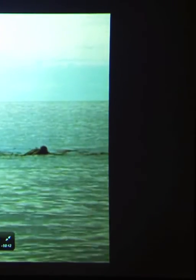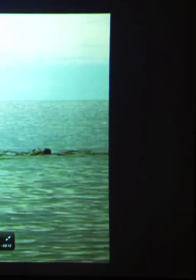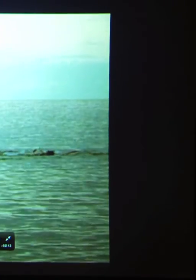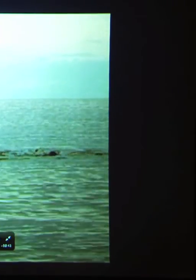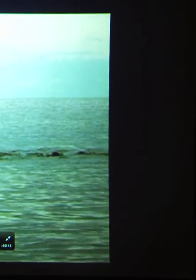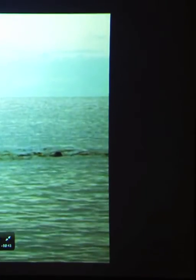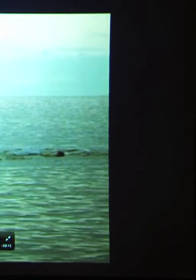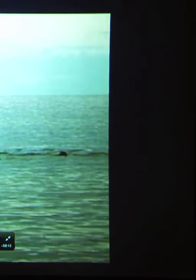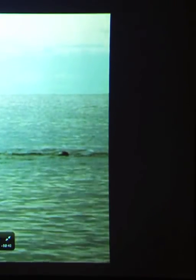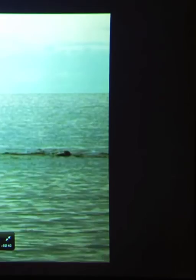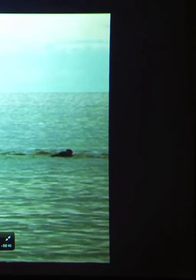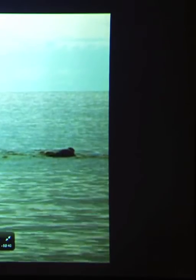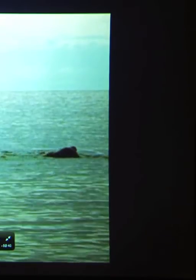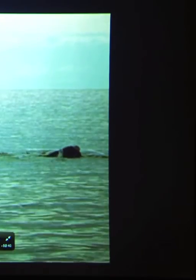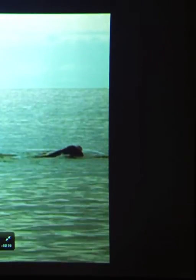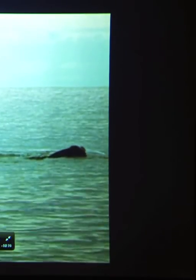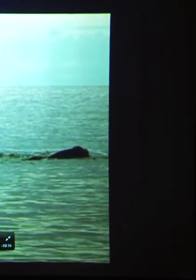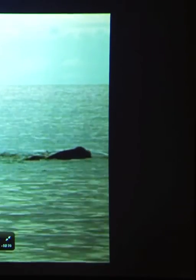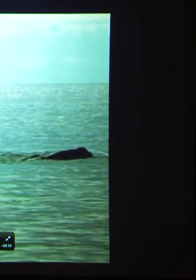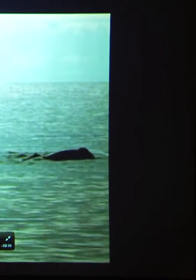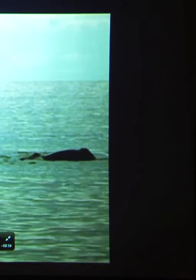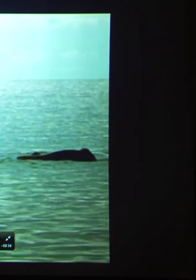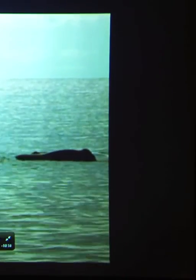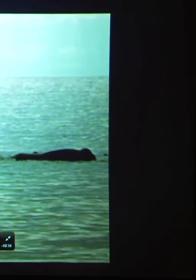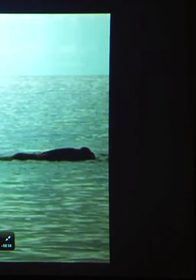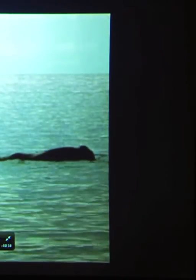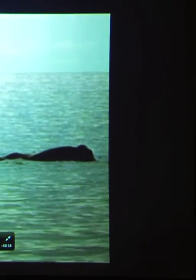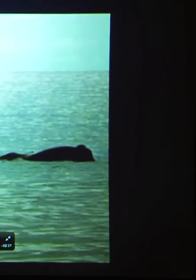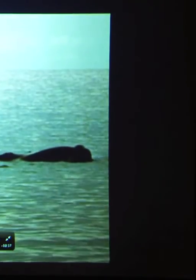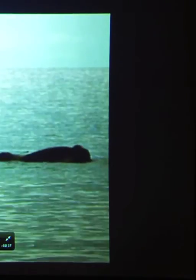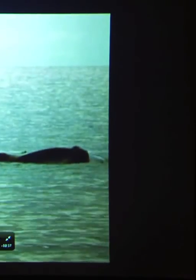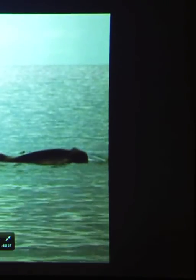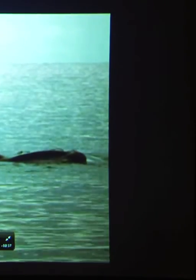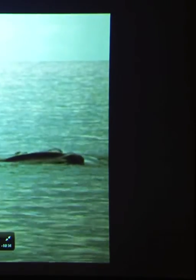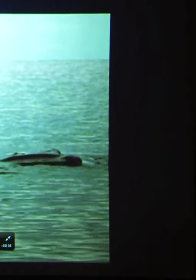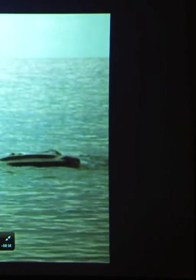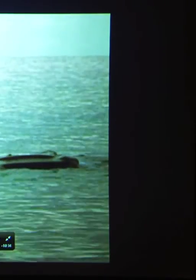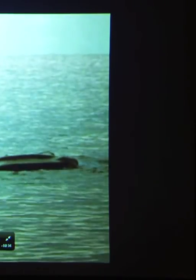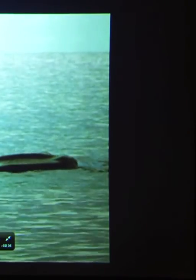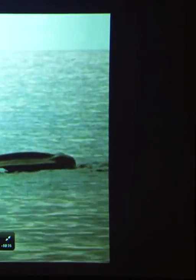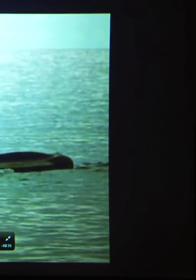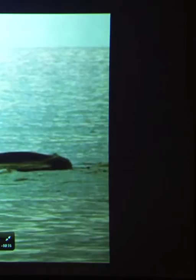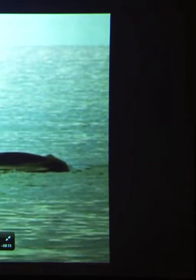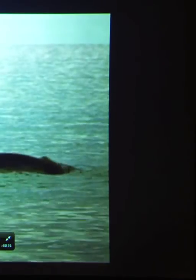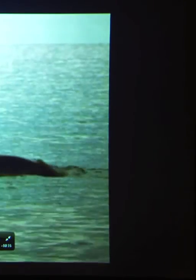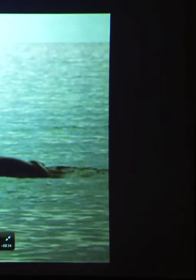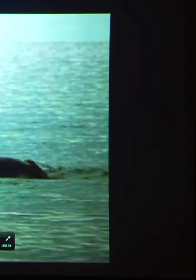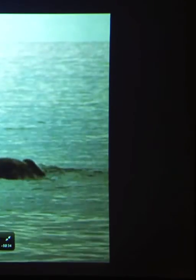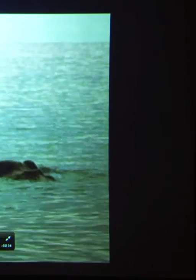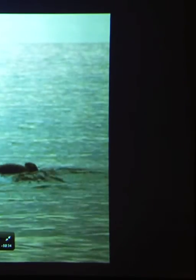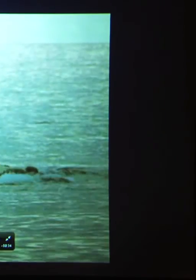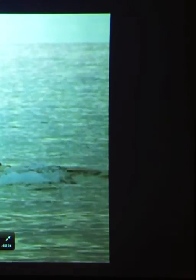sight virtually unseen in 100 years. Whaling drove this species of cetacean close to extinction.